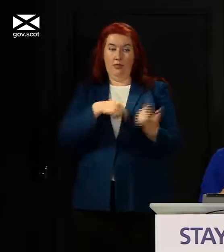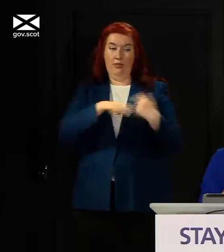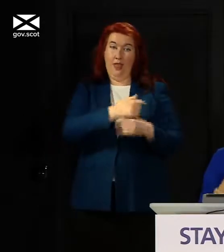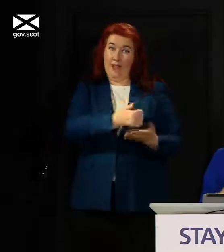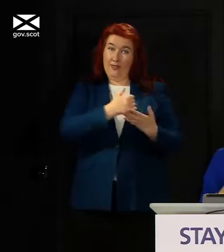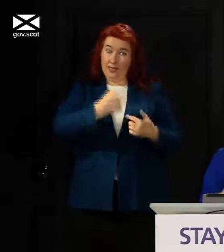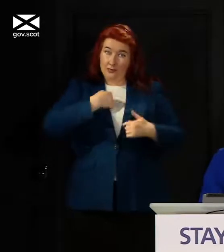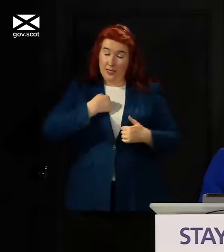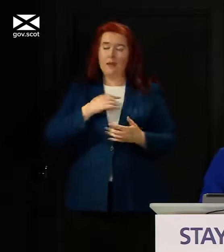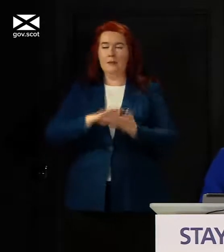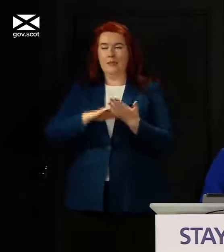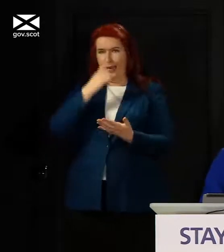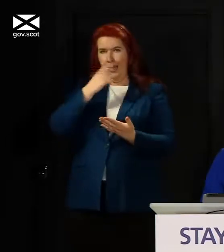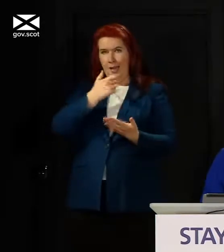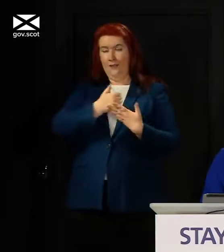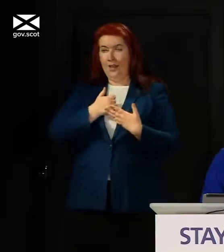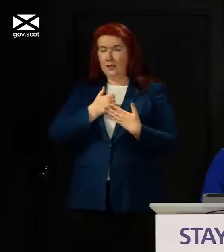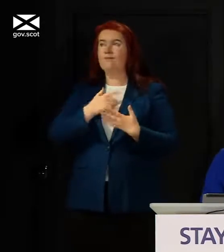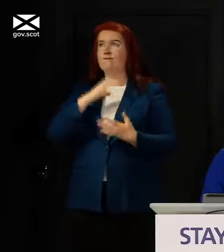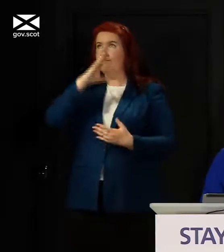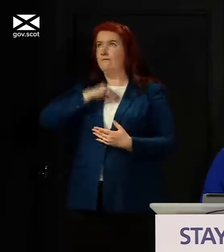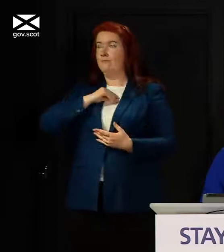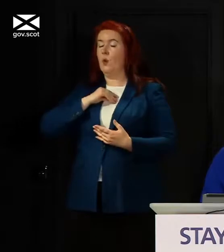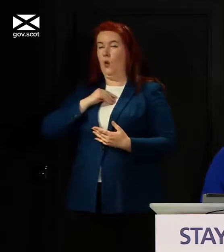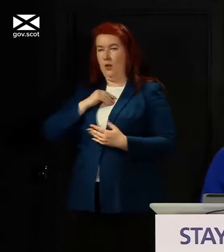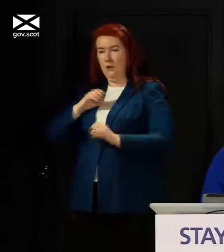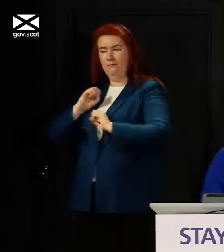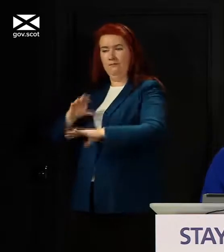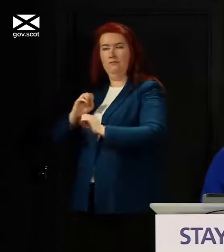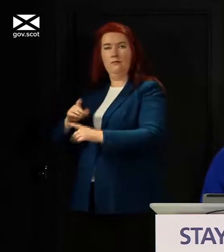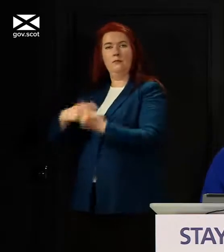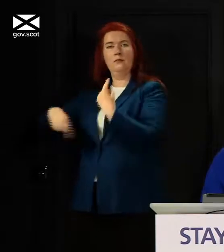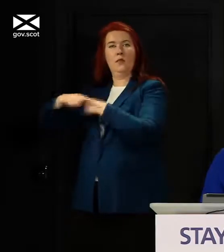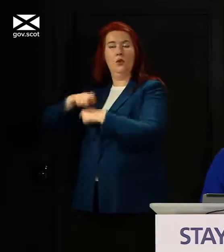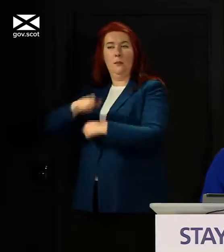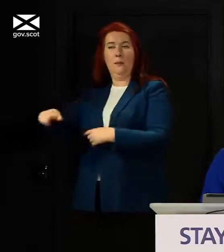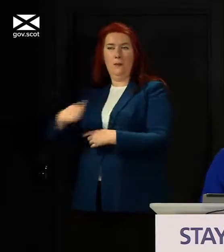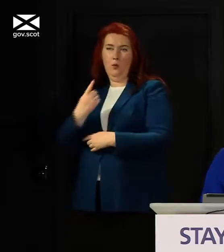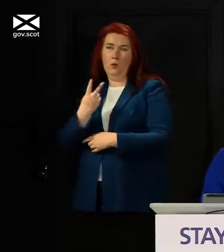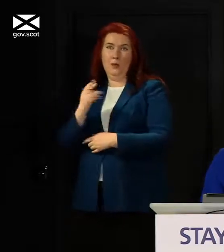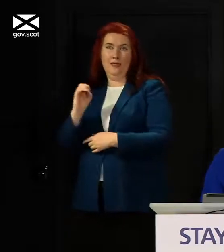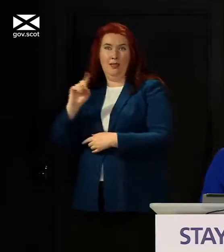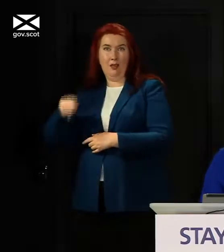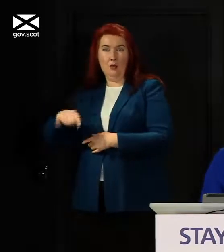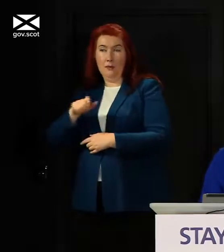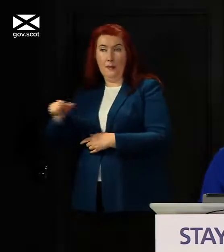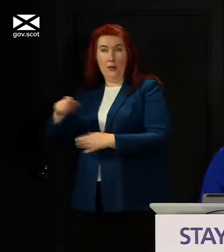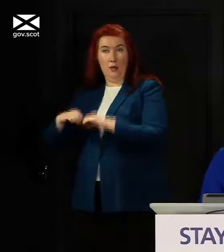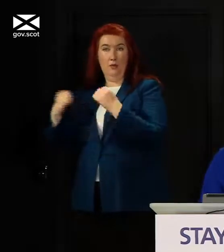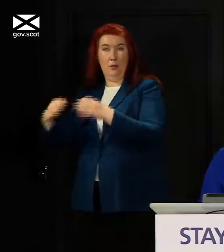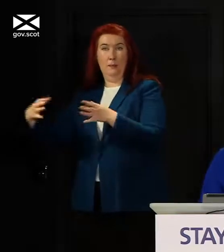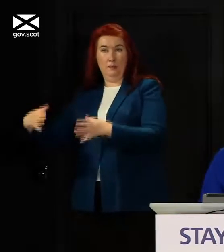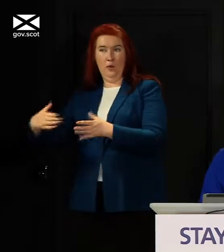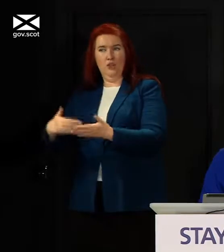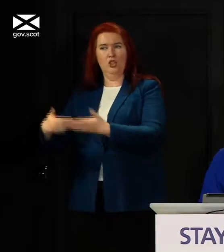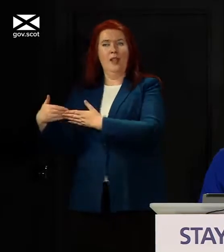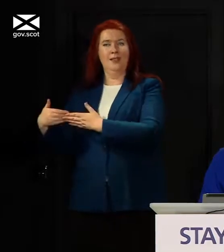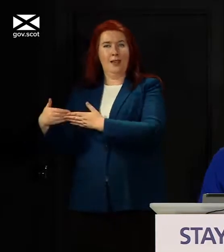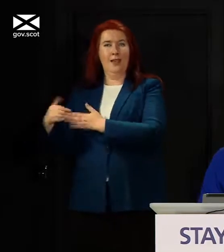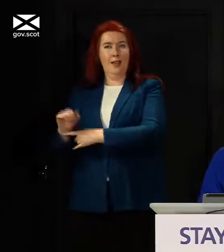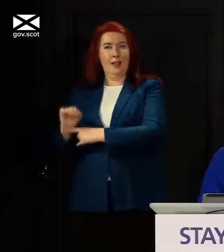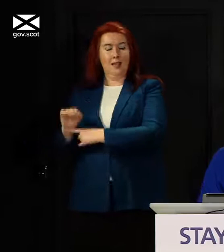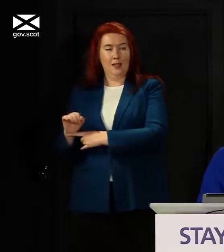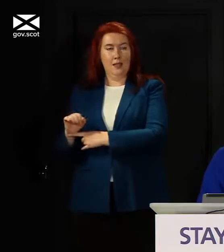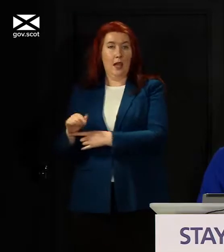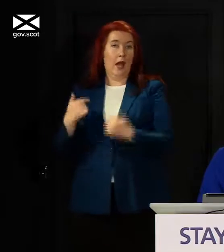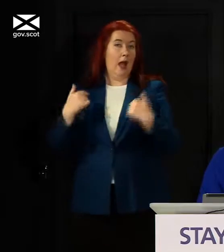we should then be saying to all of the people who are in that shielding group I don't know whether it